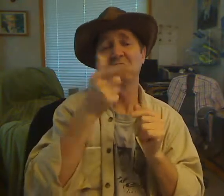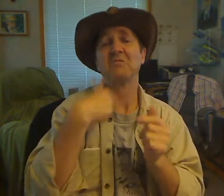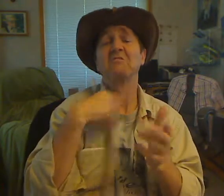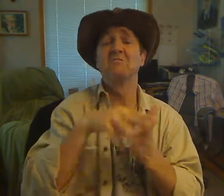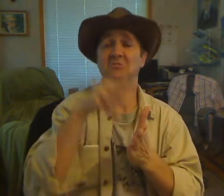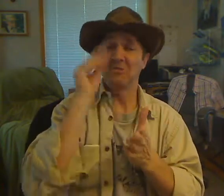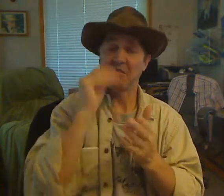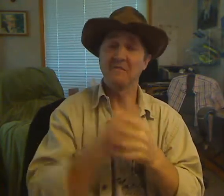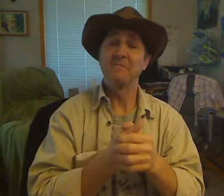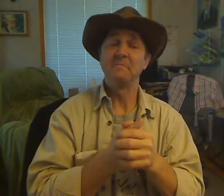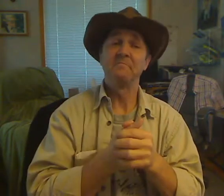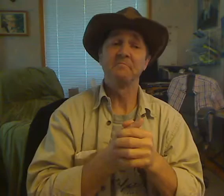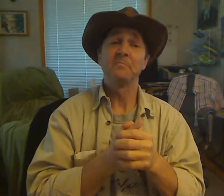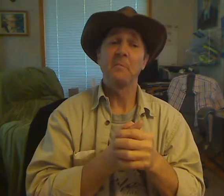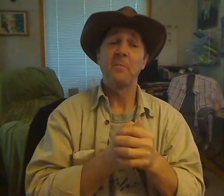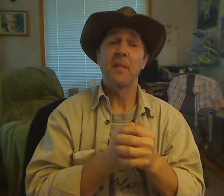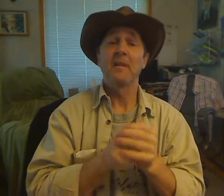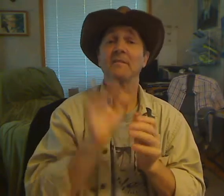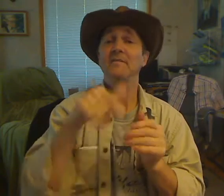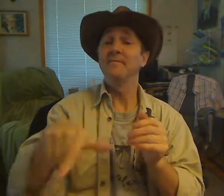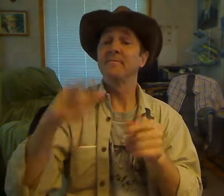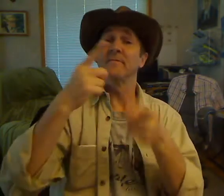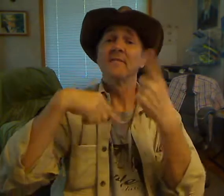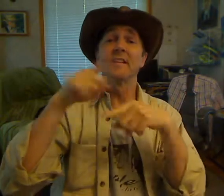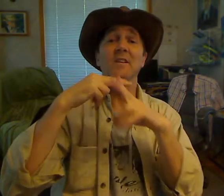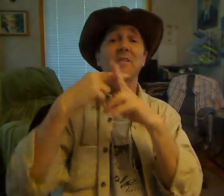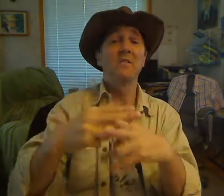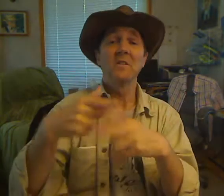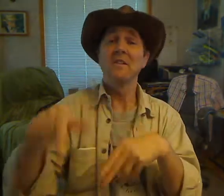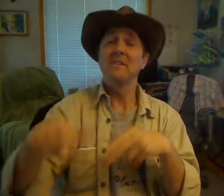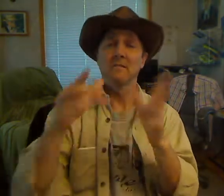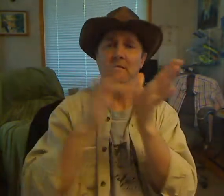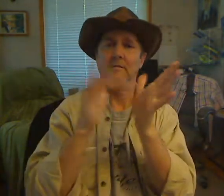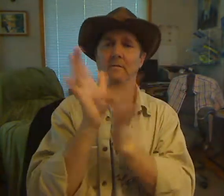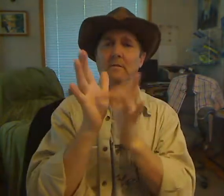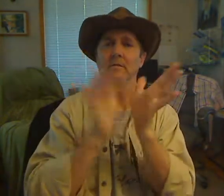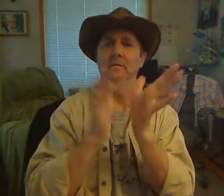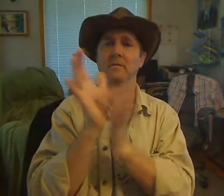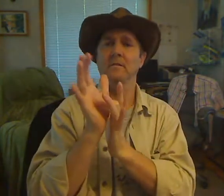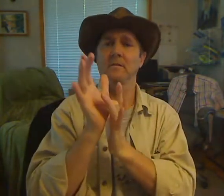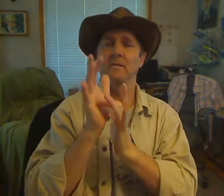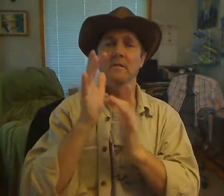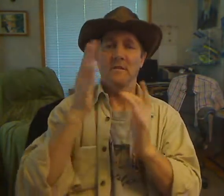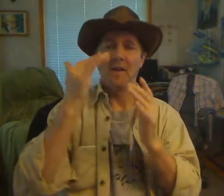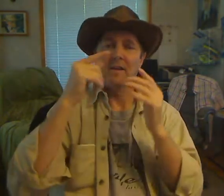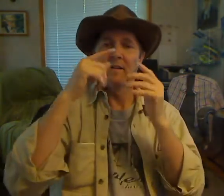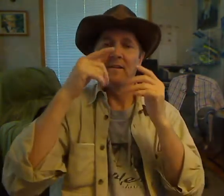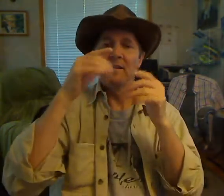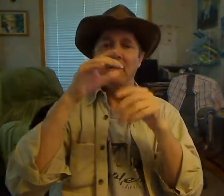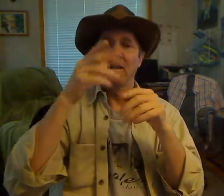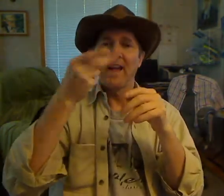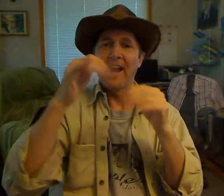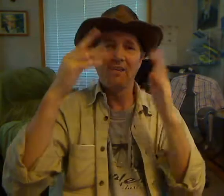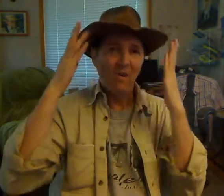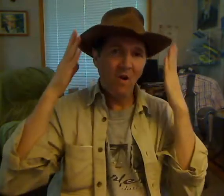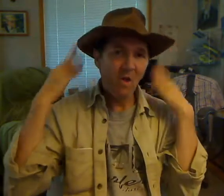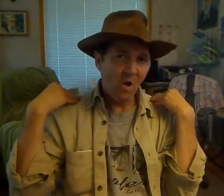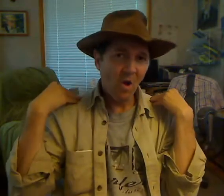I can actually upgrade into my wealthy neighbor's favorite brands. If we never discovered Direct